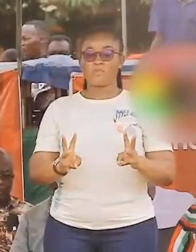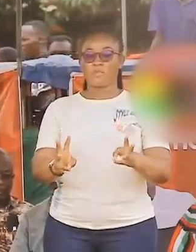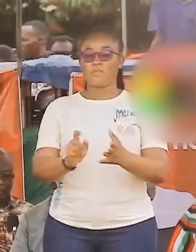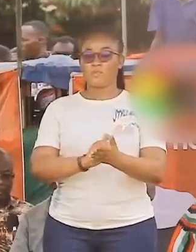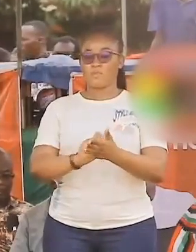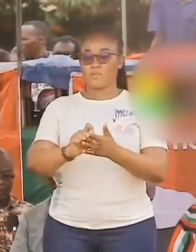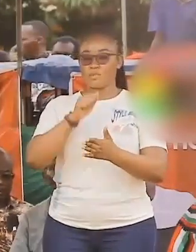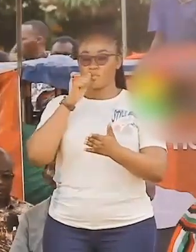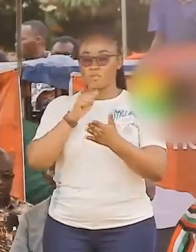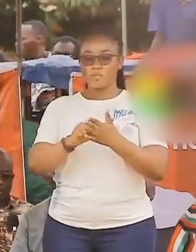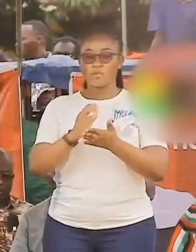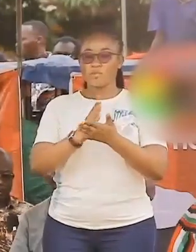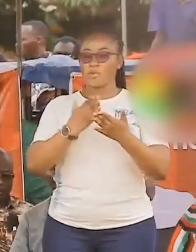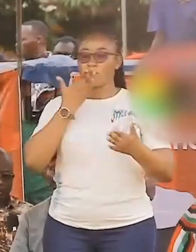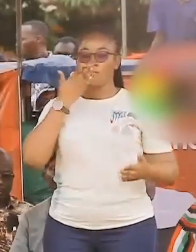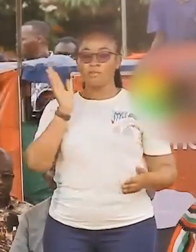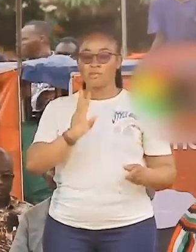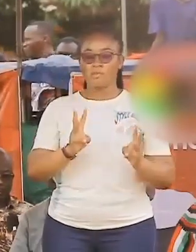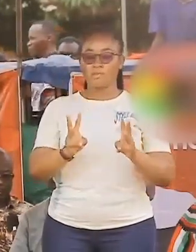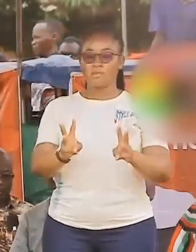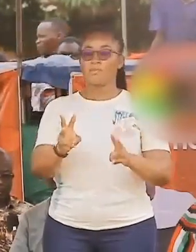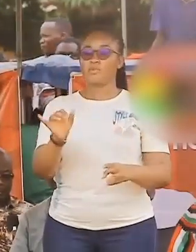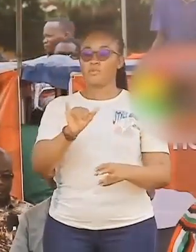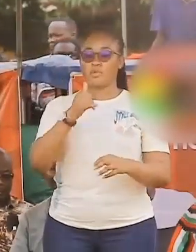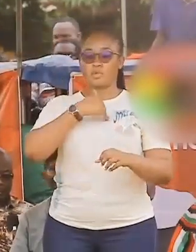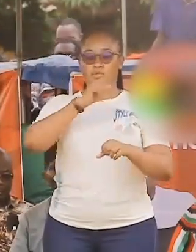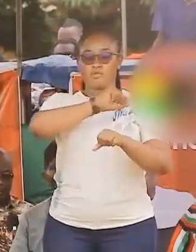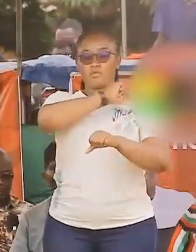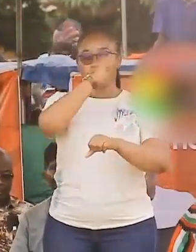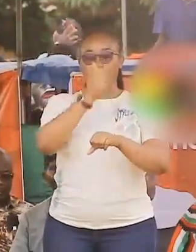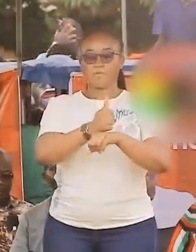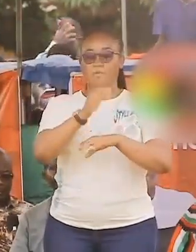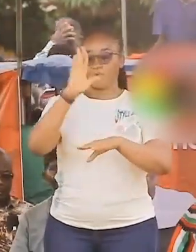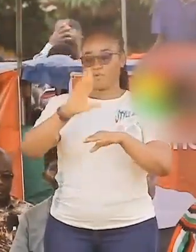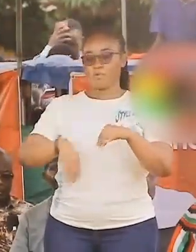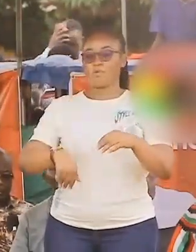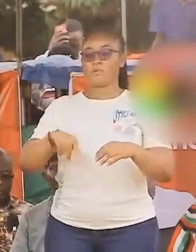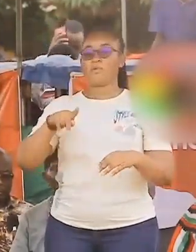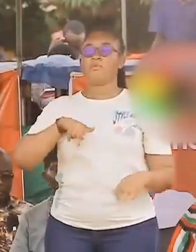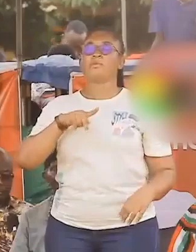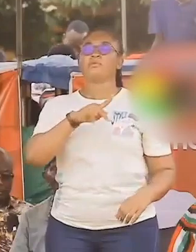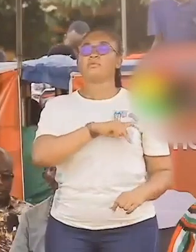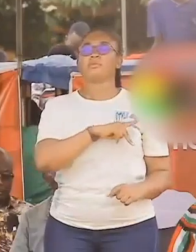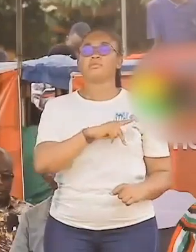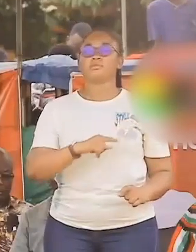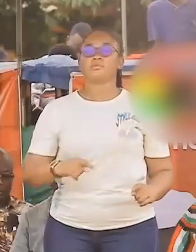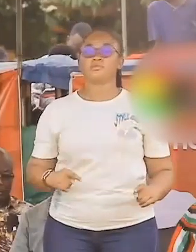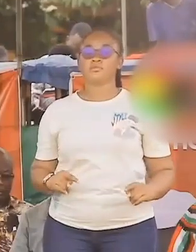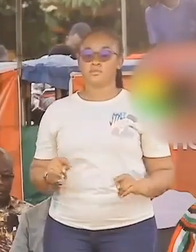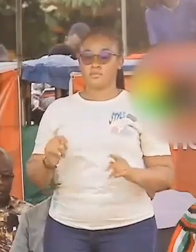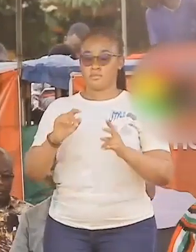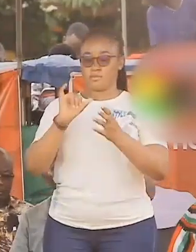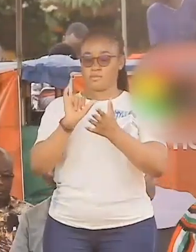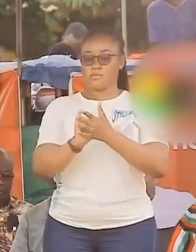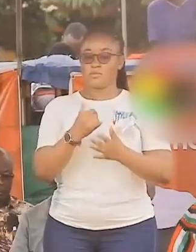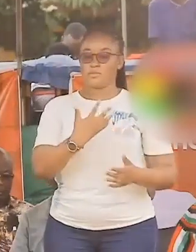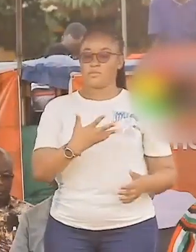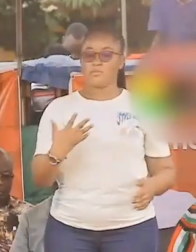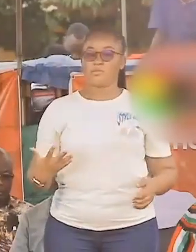that you'll be able to flow through the parliament? I think